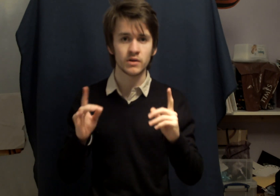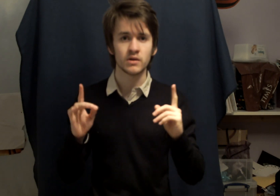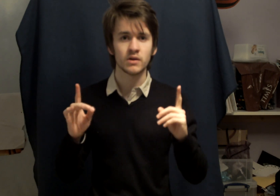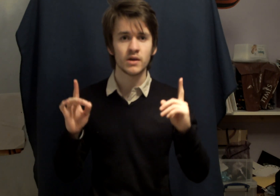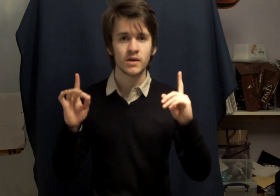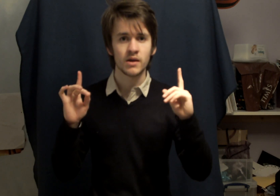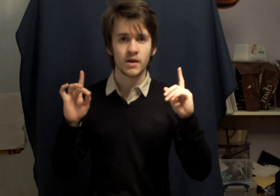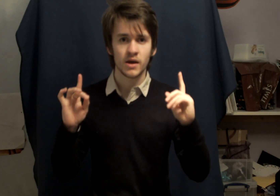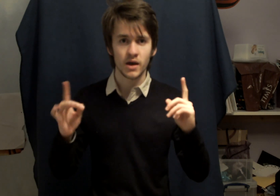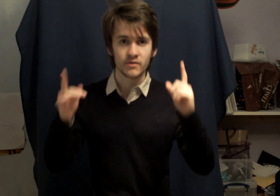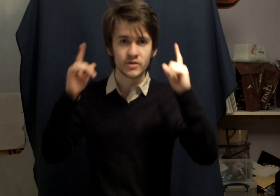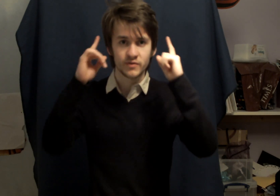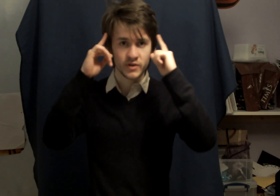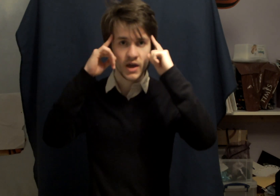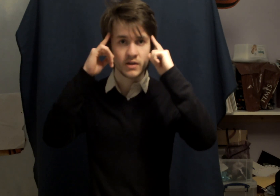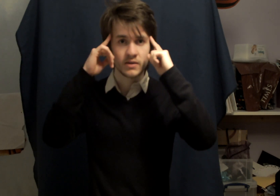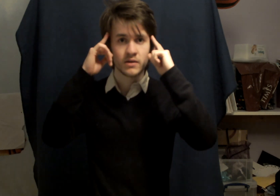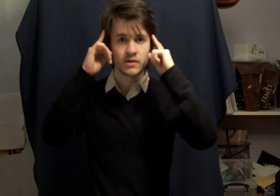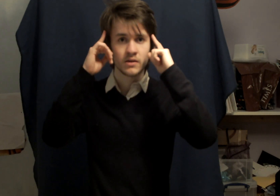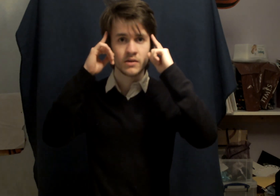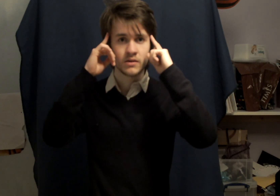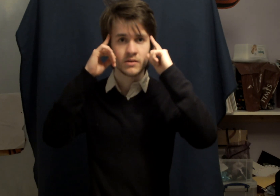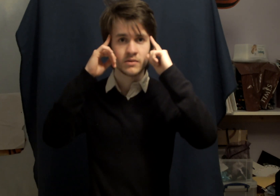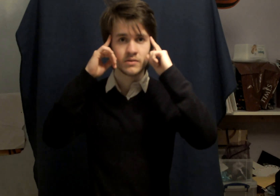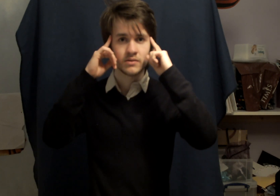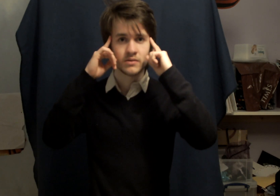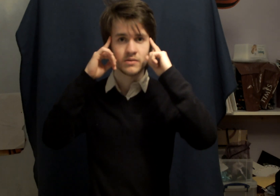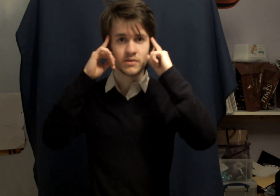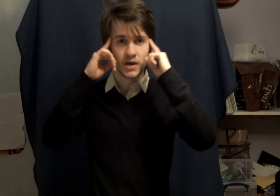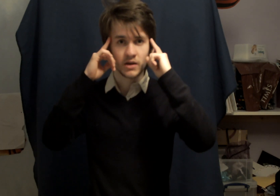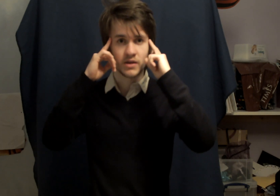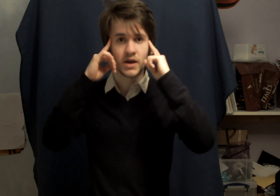ever forget they are there